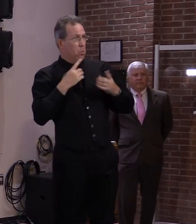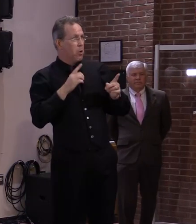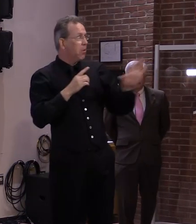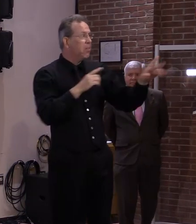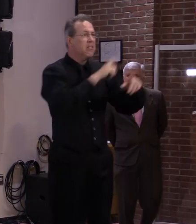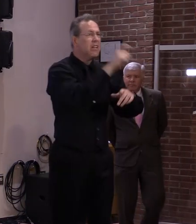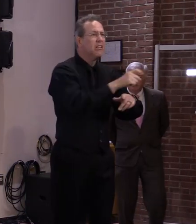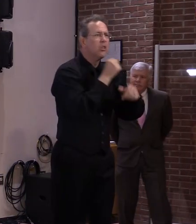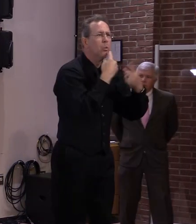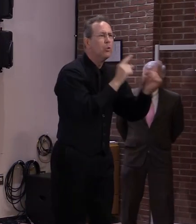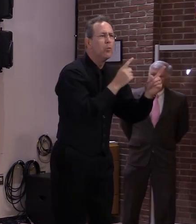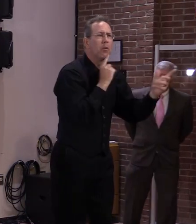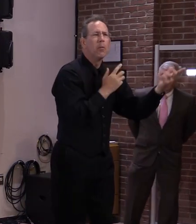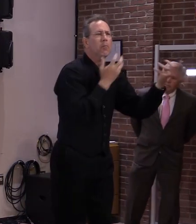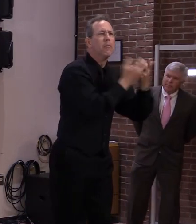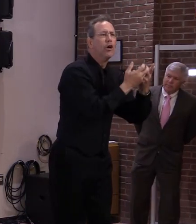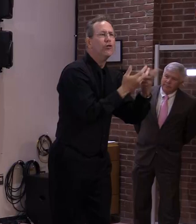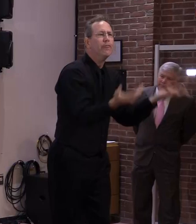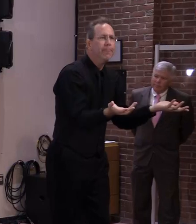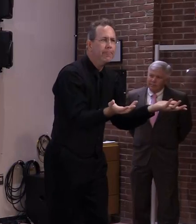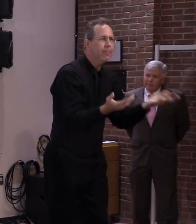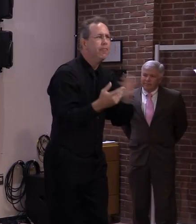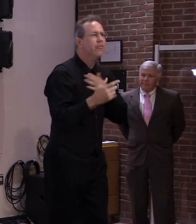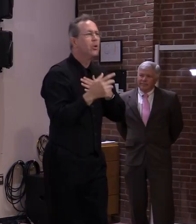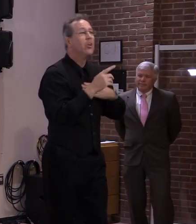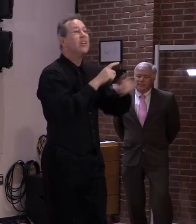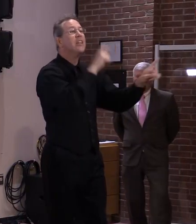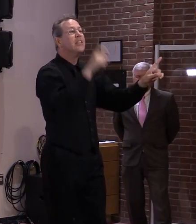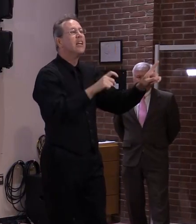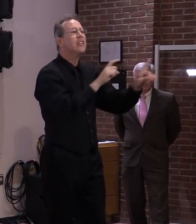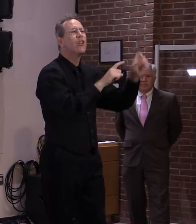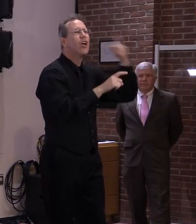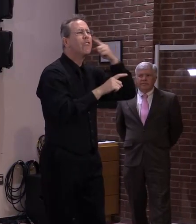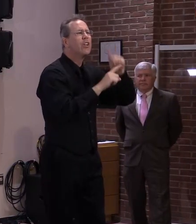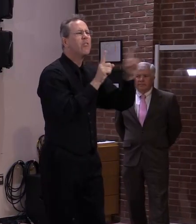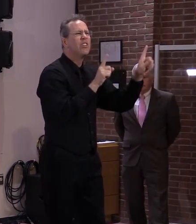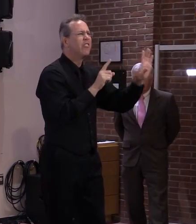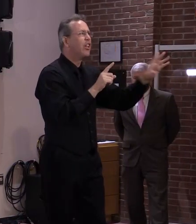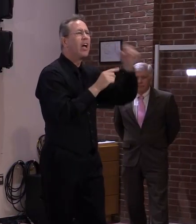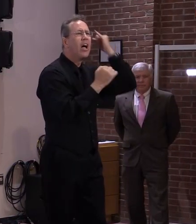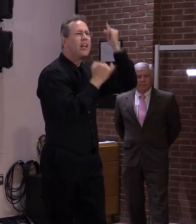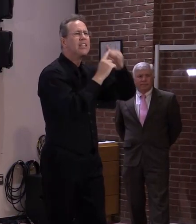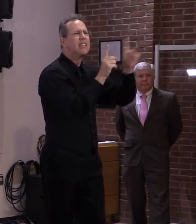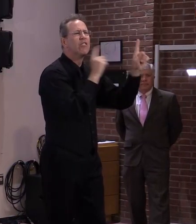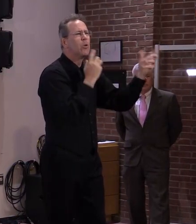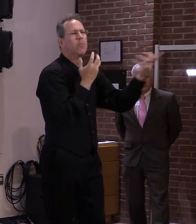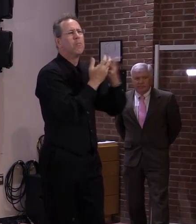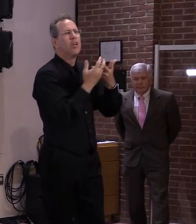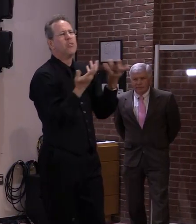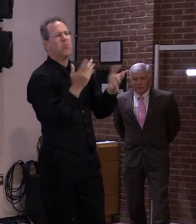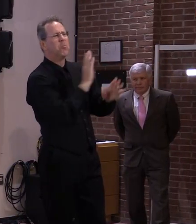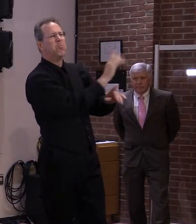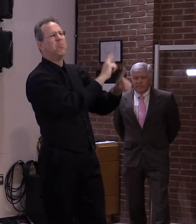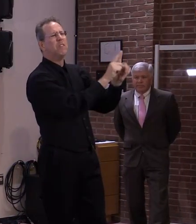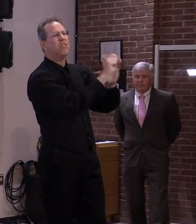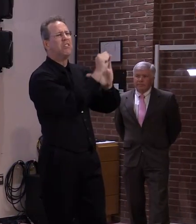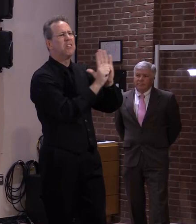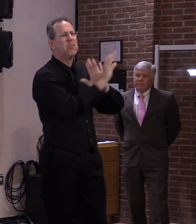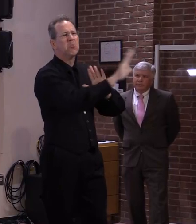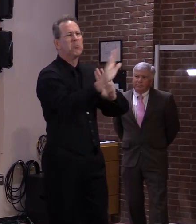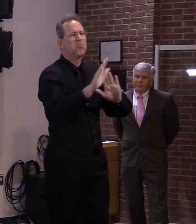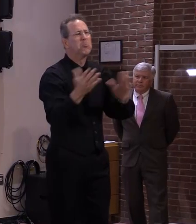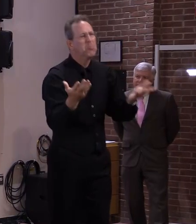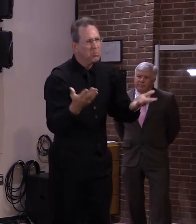And so you have to kind of cater to to your state and figure out what works for you. But we